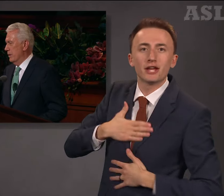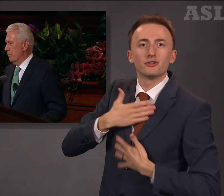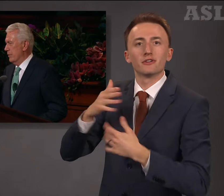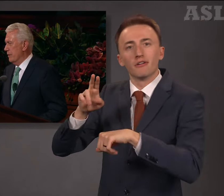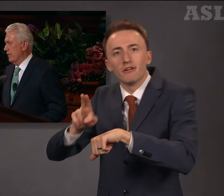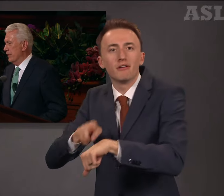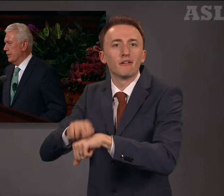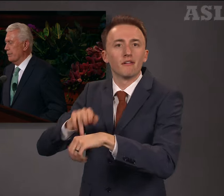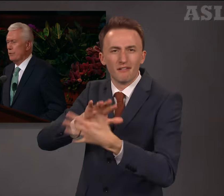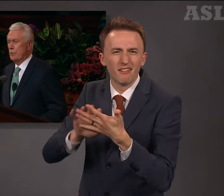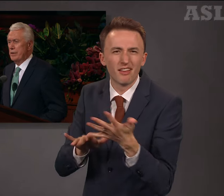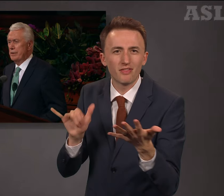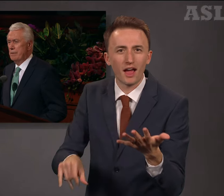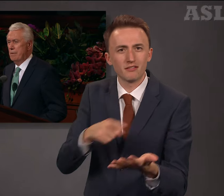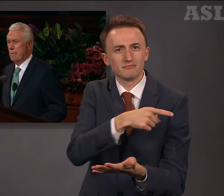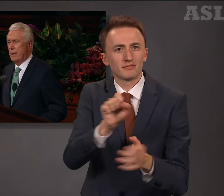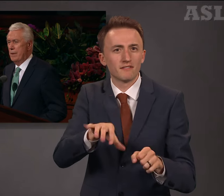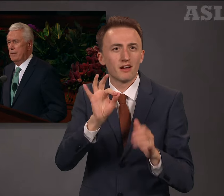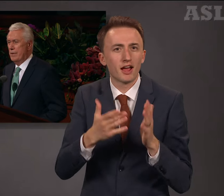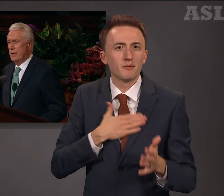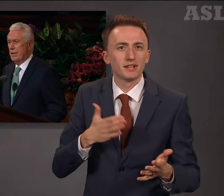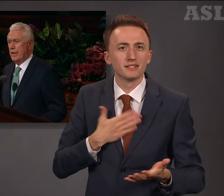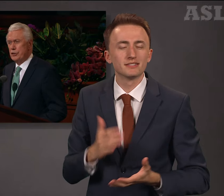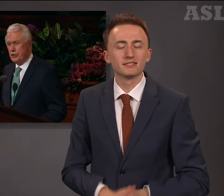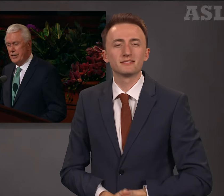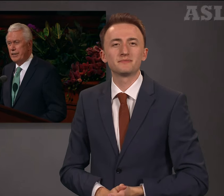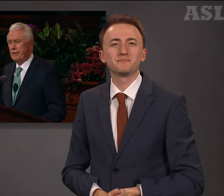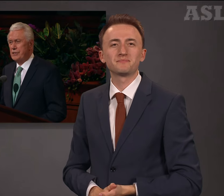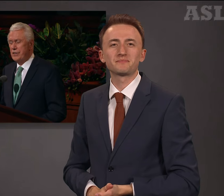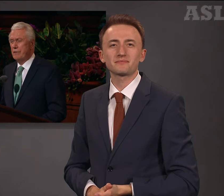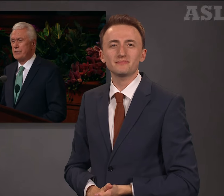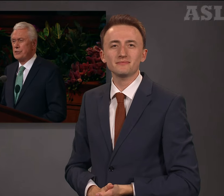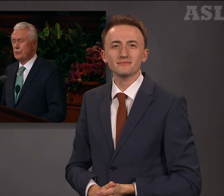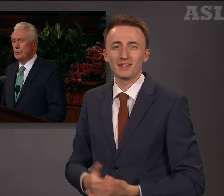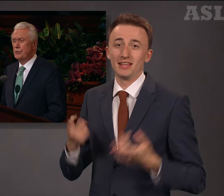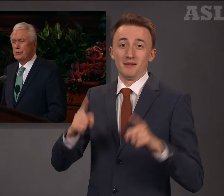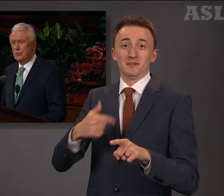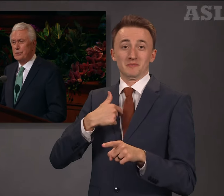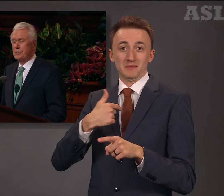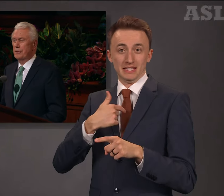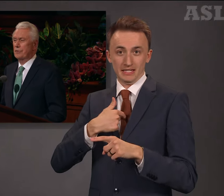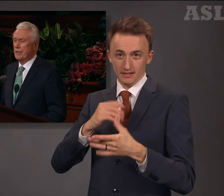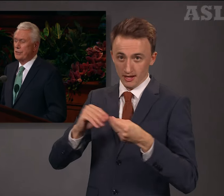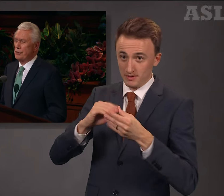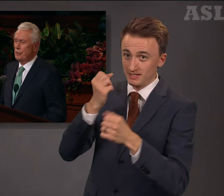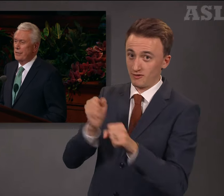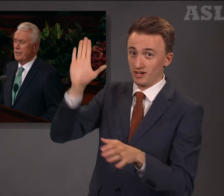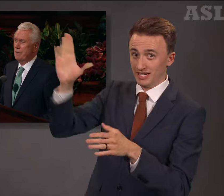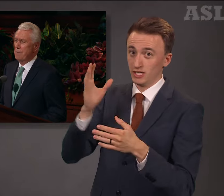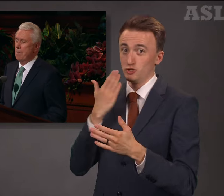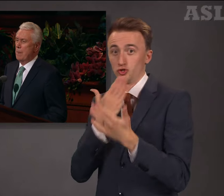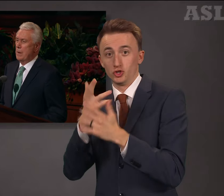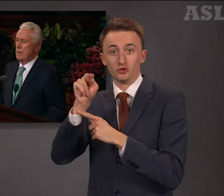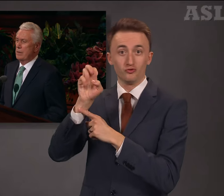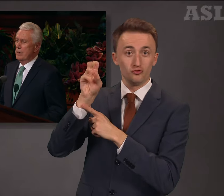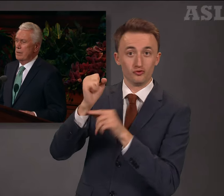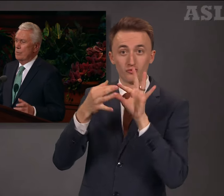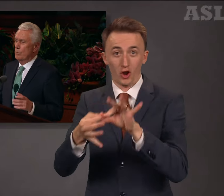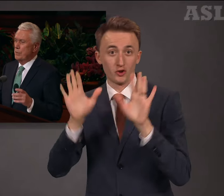By inviting everyone and sharing the Savior's good news of great joy, we